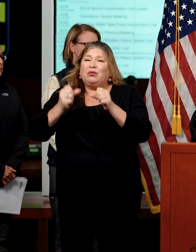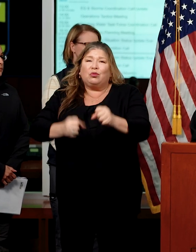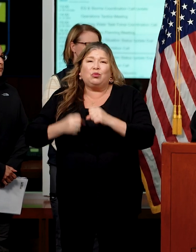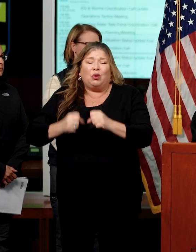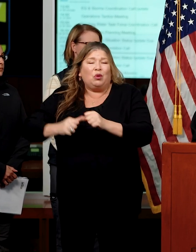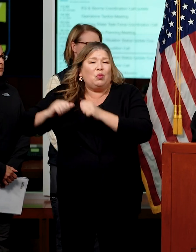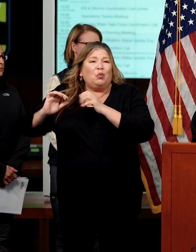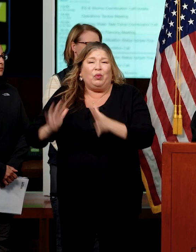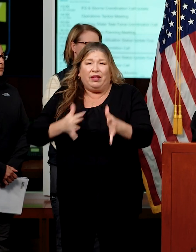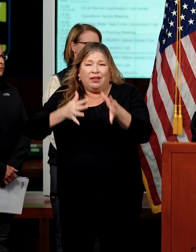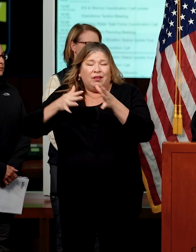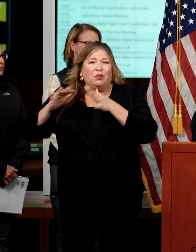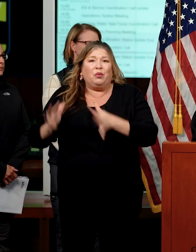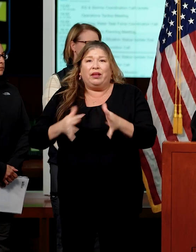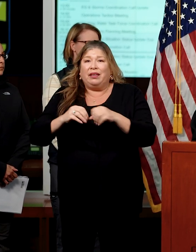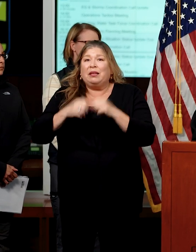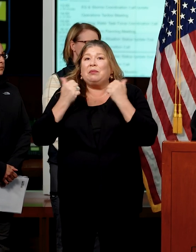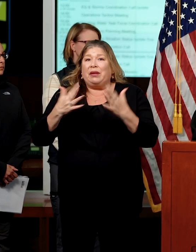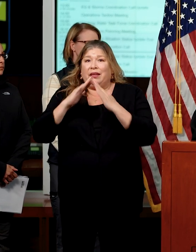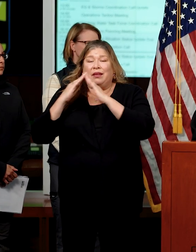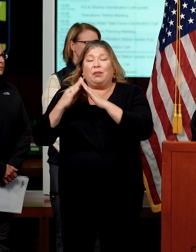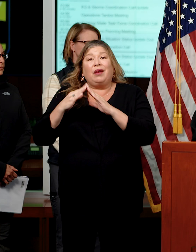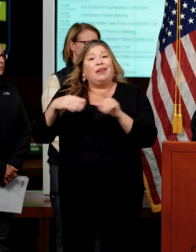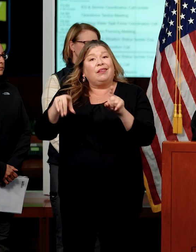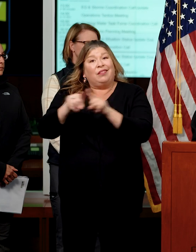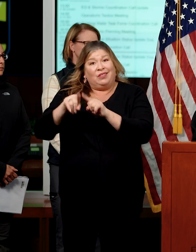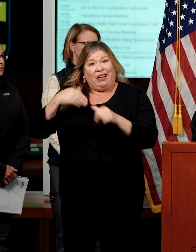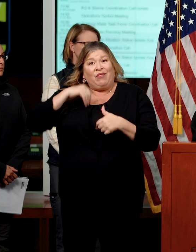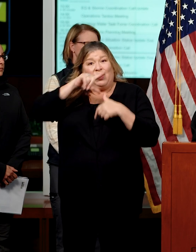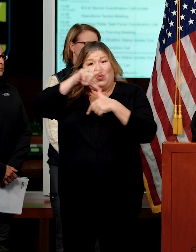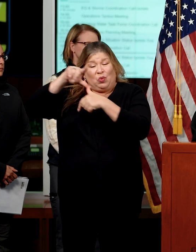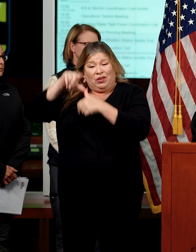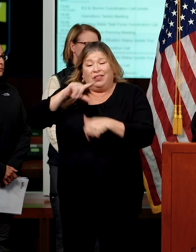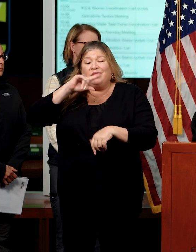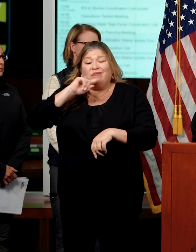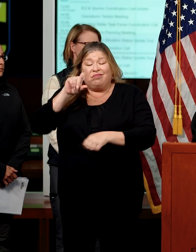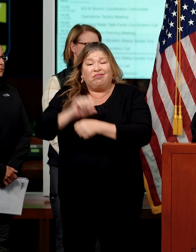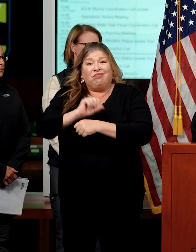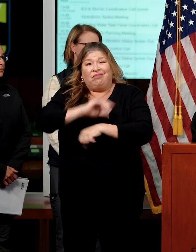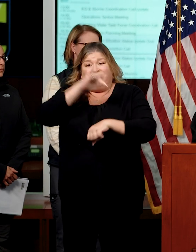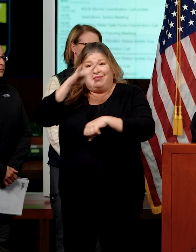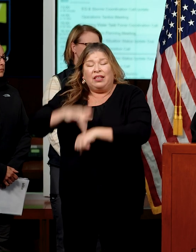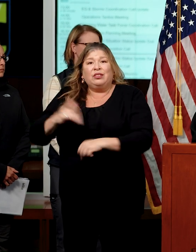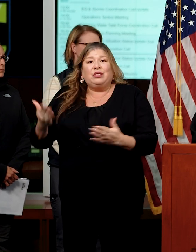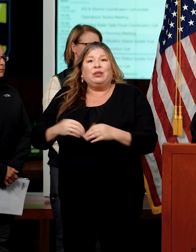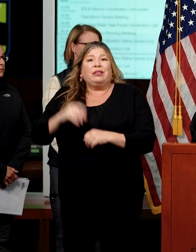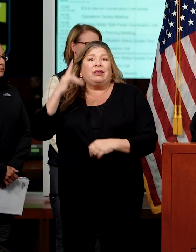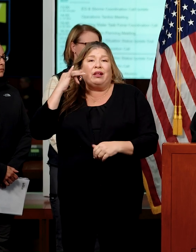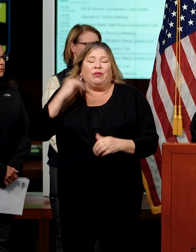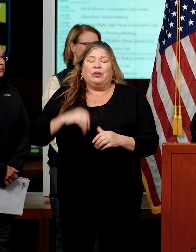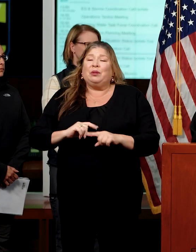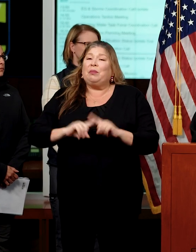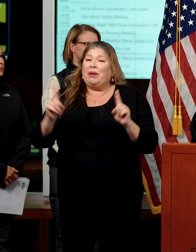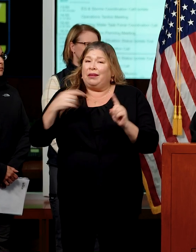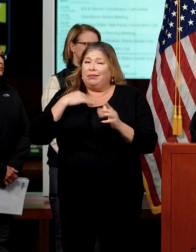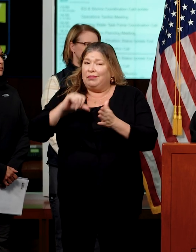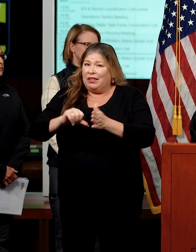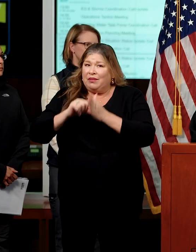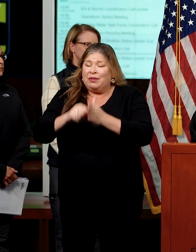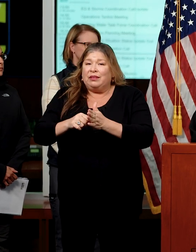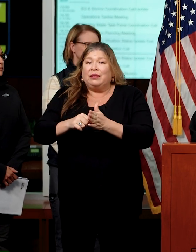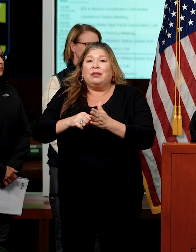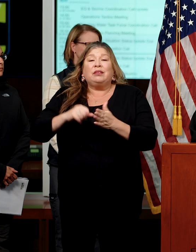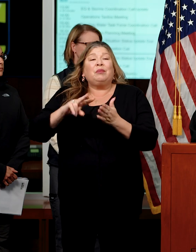of our communities, and even had a tornado touchdown in Northern California. But let me emphasize, we are not